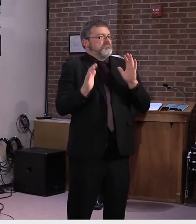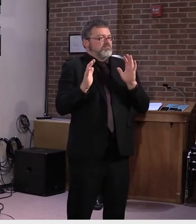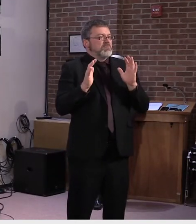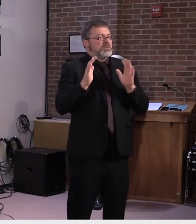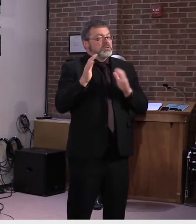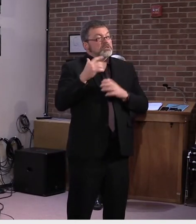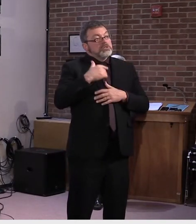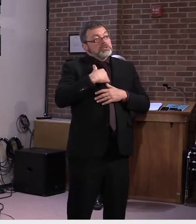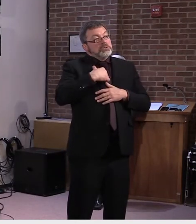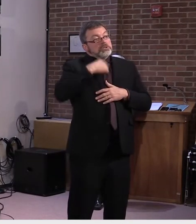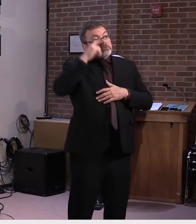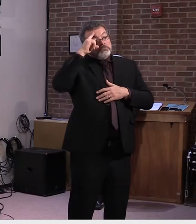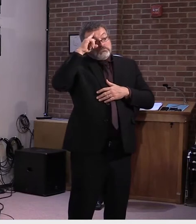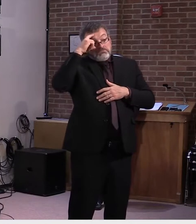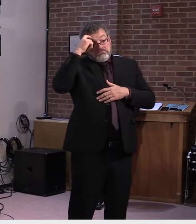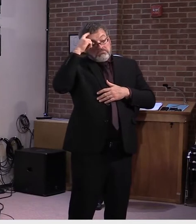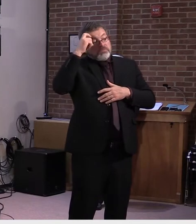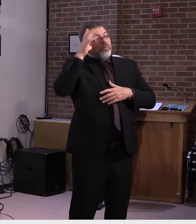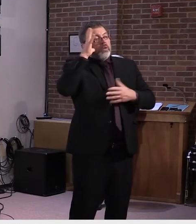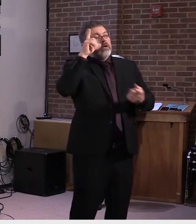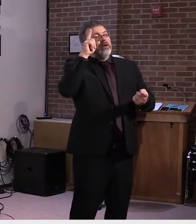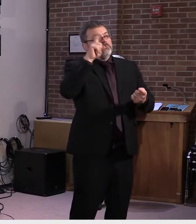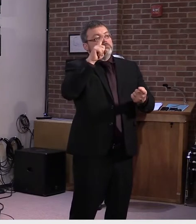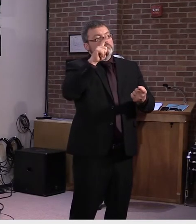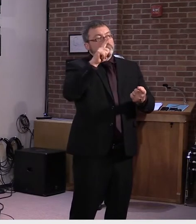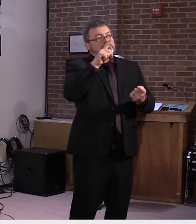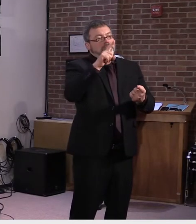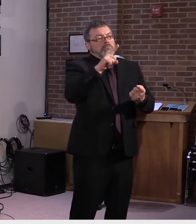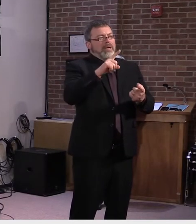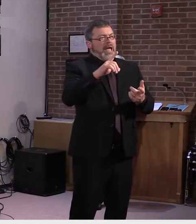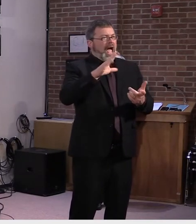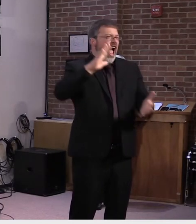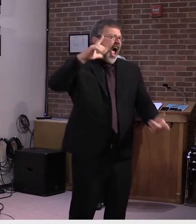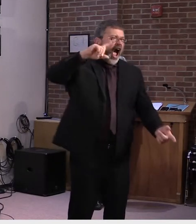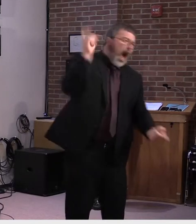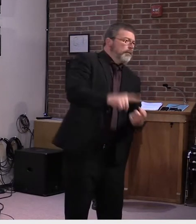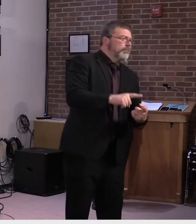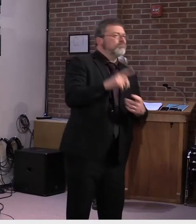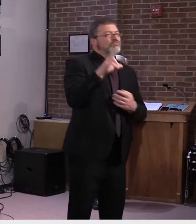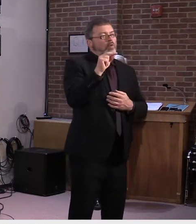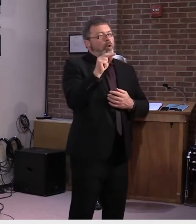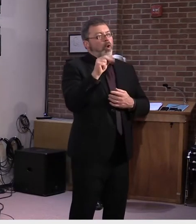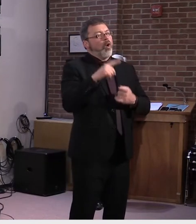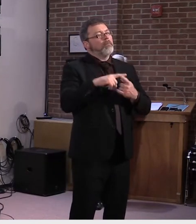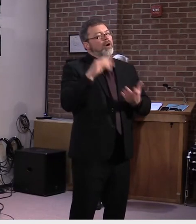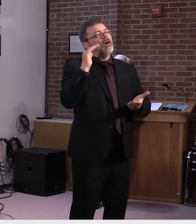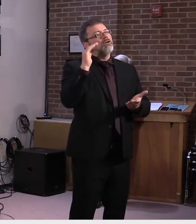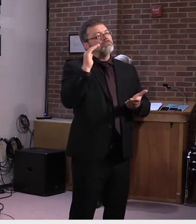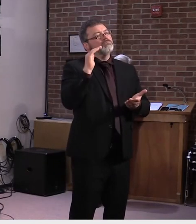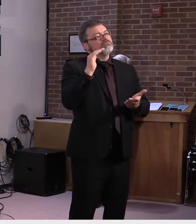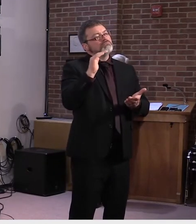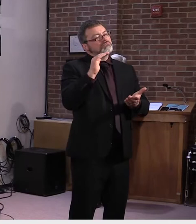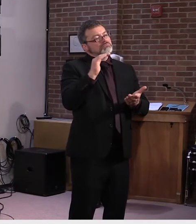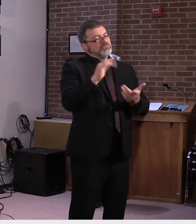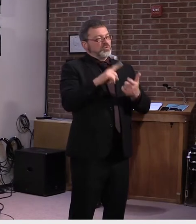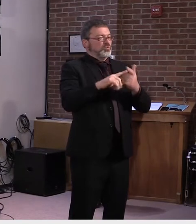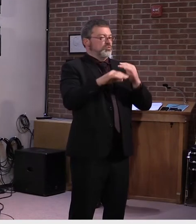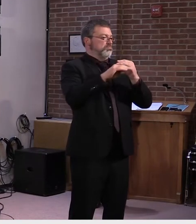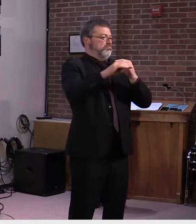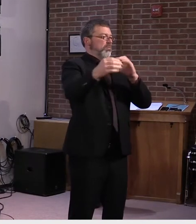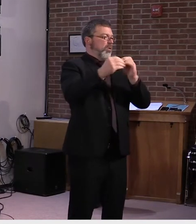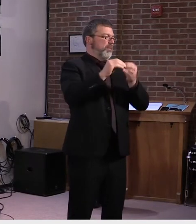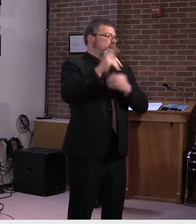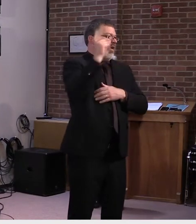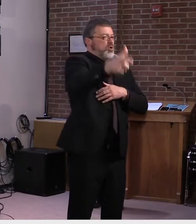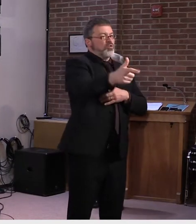Um, but I don't think it will be much less, uh, when you factor in those, those two requirements. Okay. All right. Great.